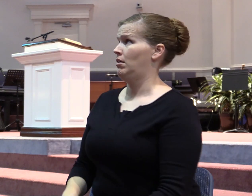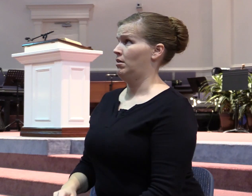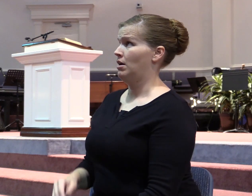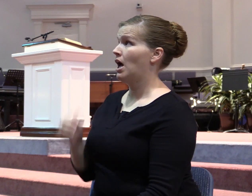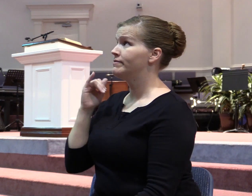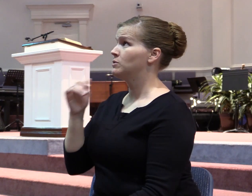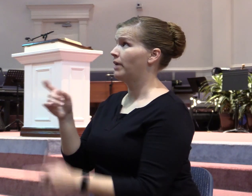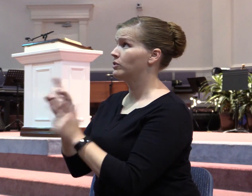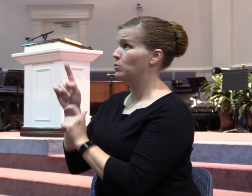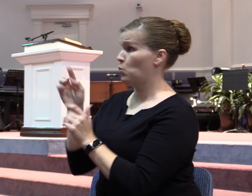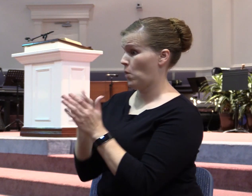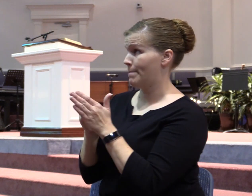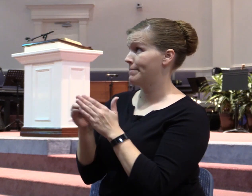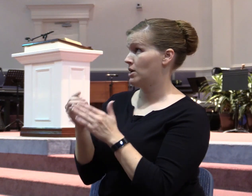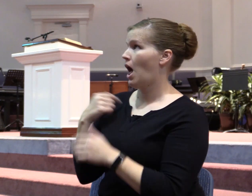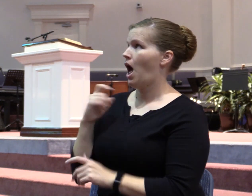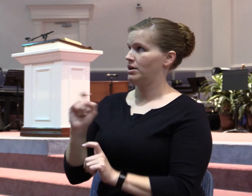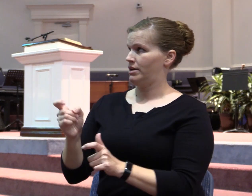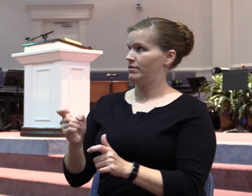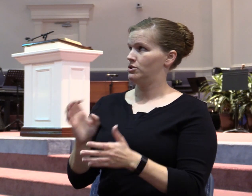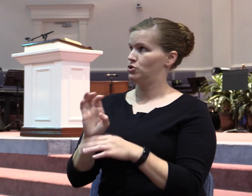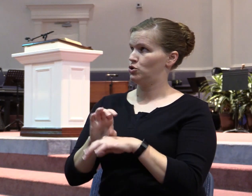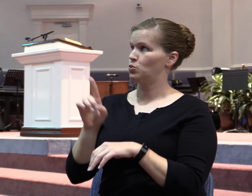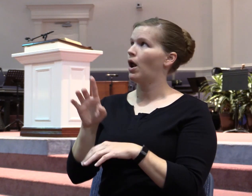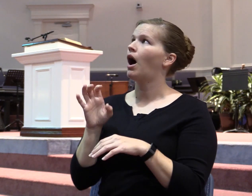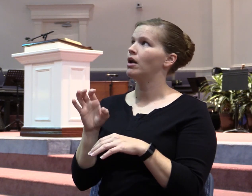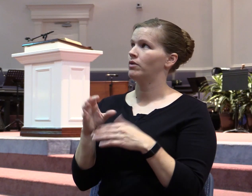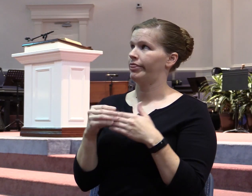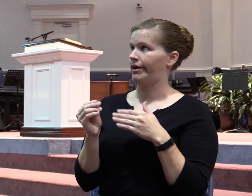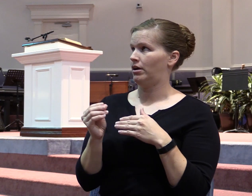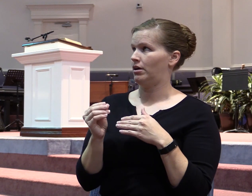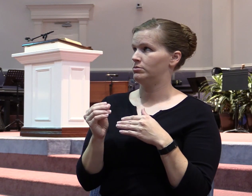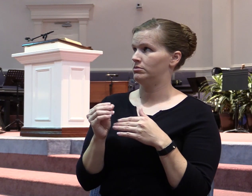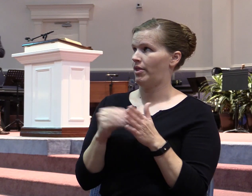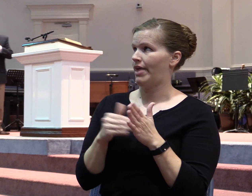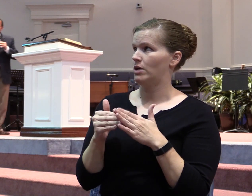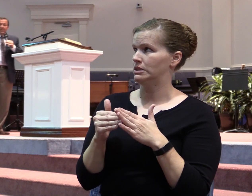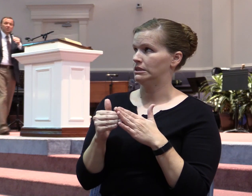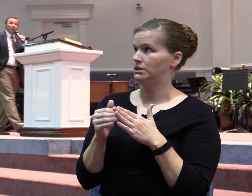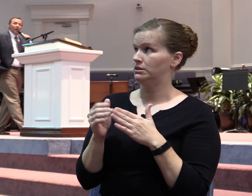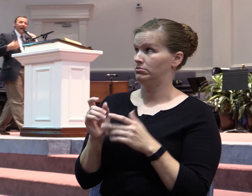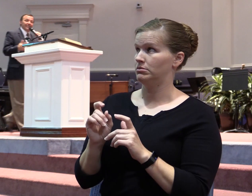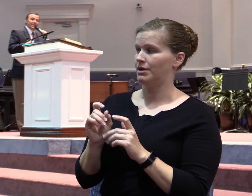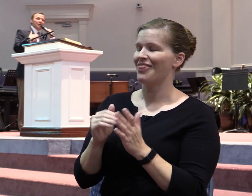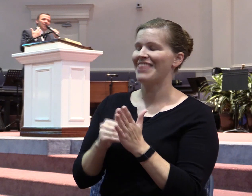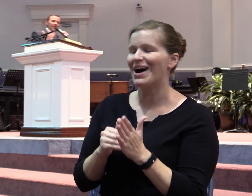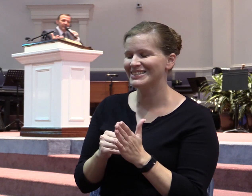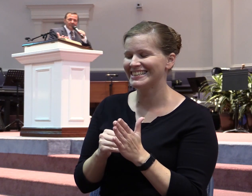hundred thousand. Come on. Come on. Amen. Amen. So we're asking amiss.